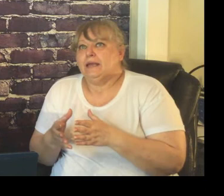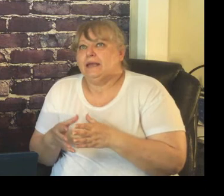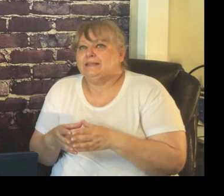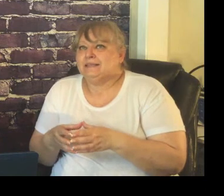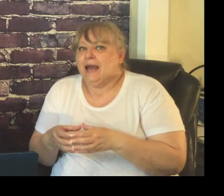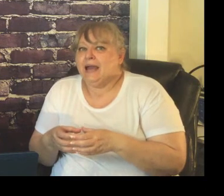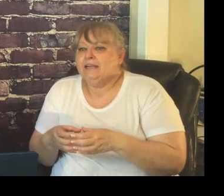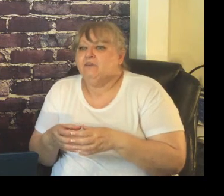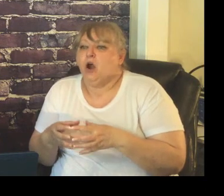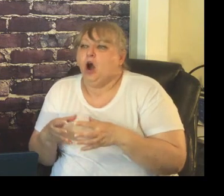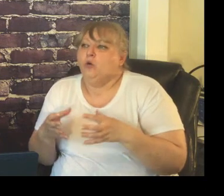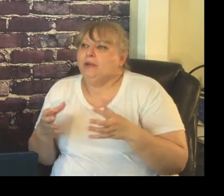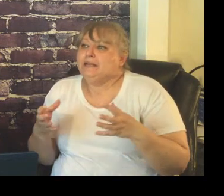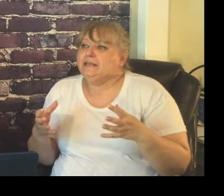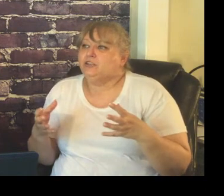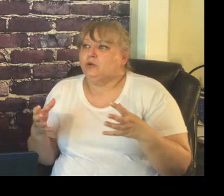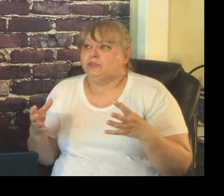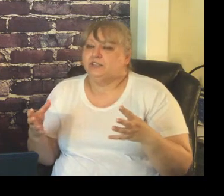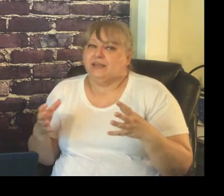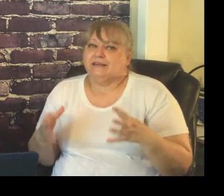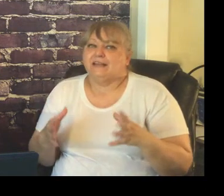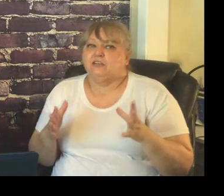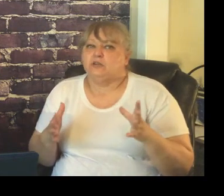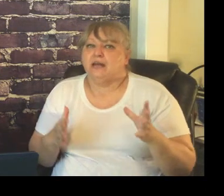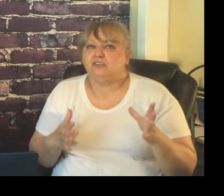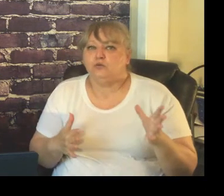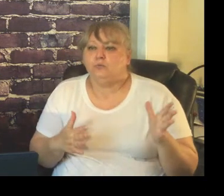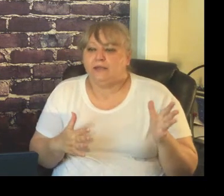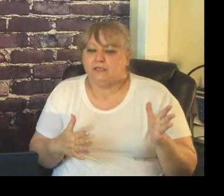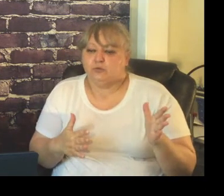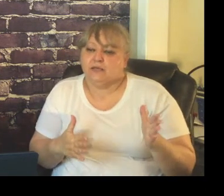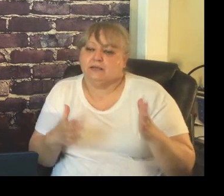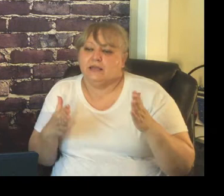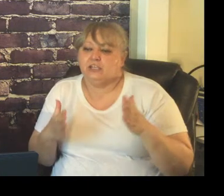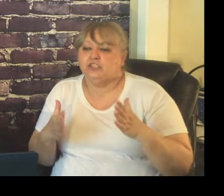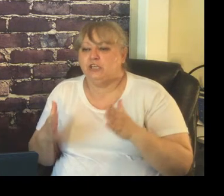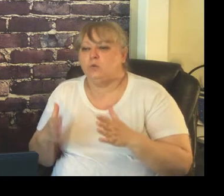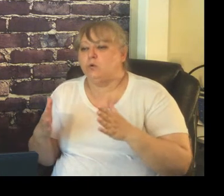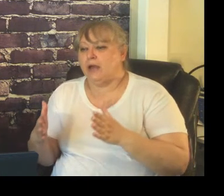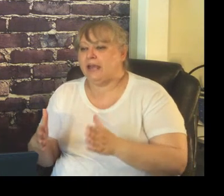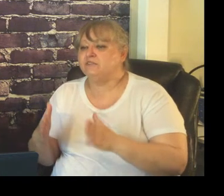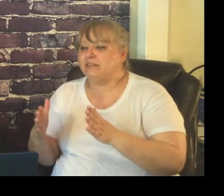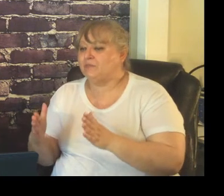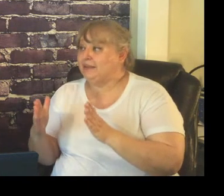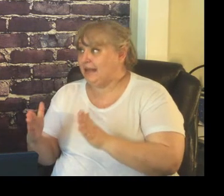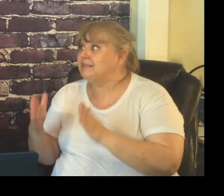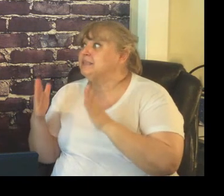it's kind of an opening to understand that your classroom management each year will have something that is